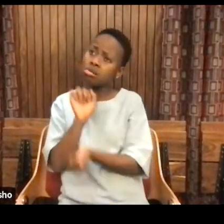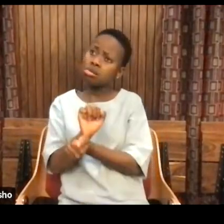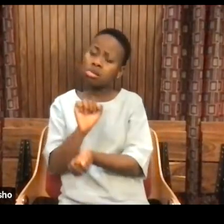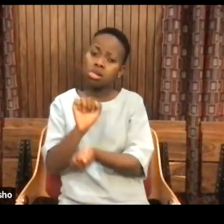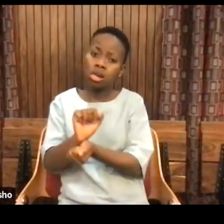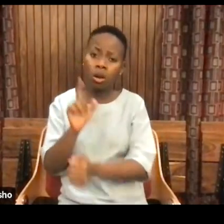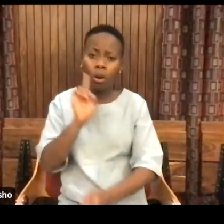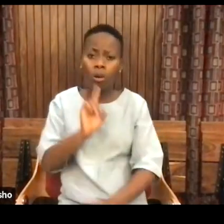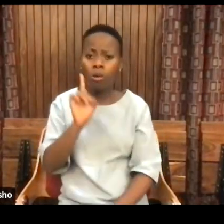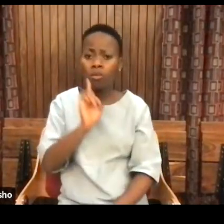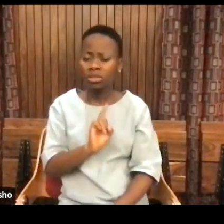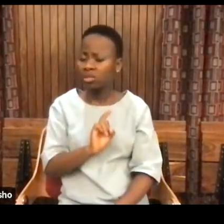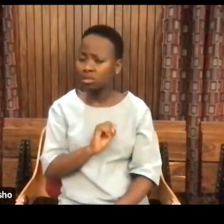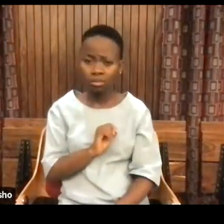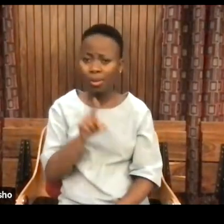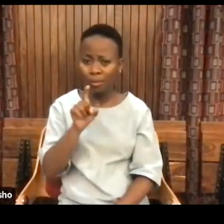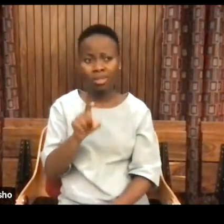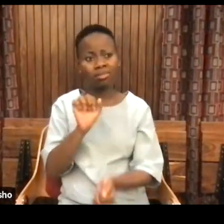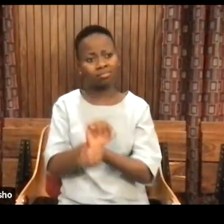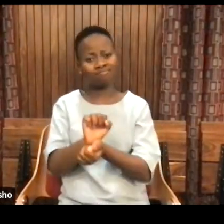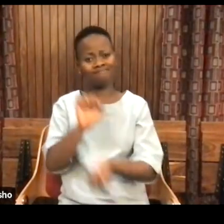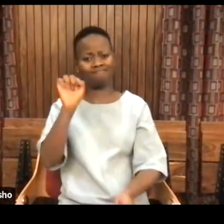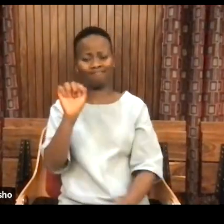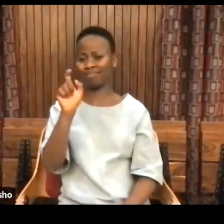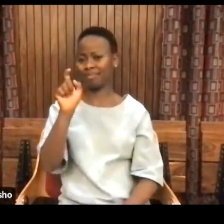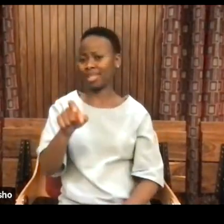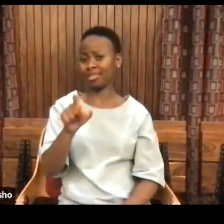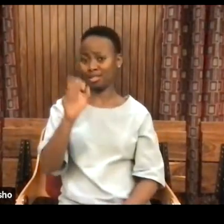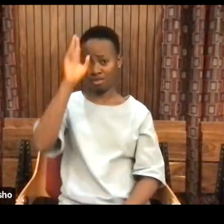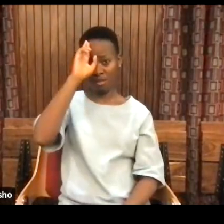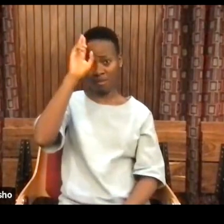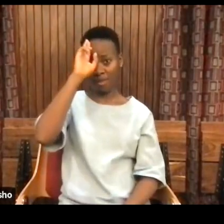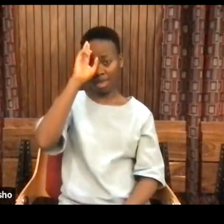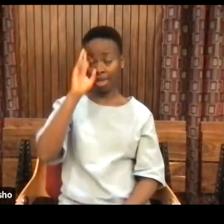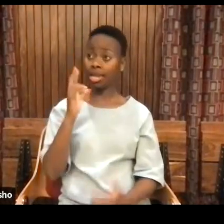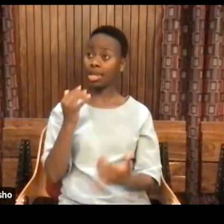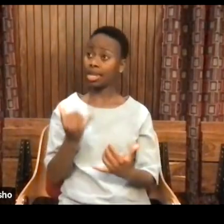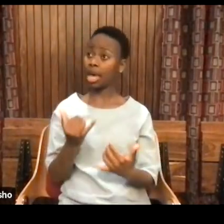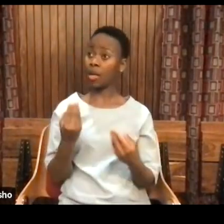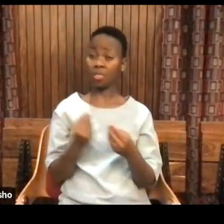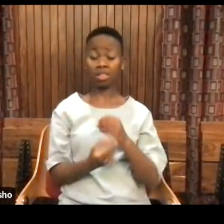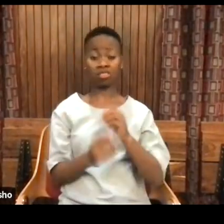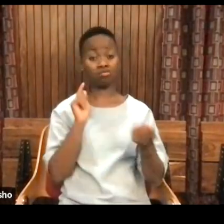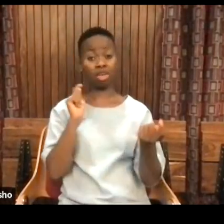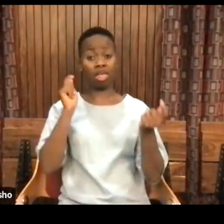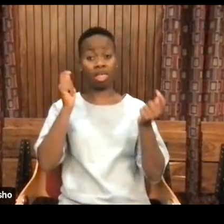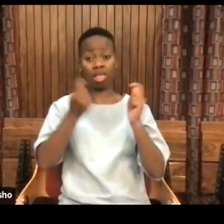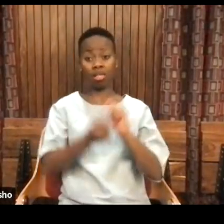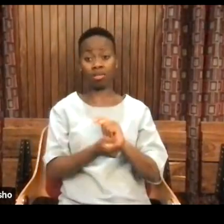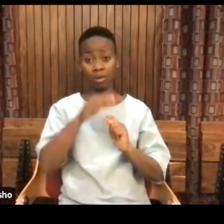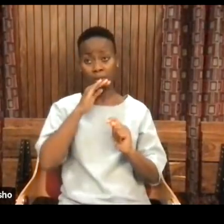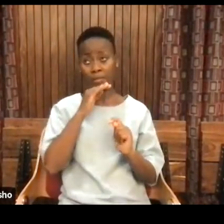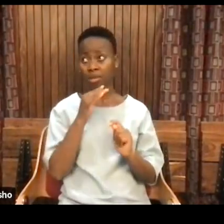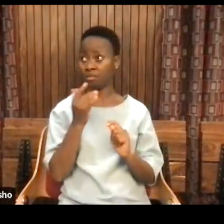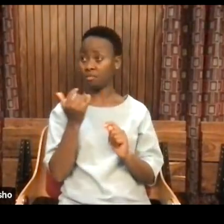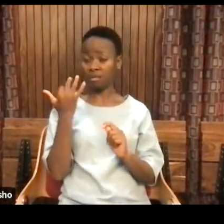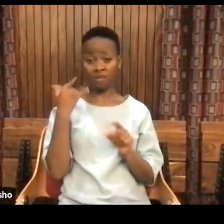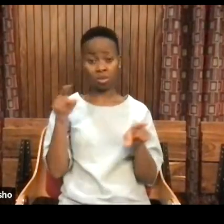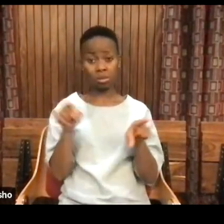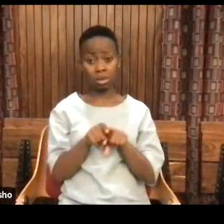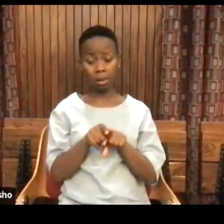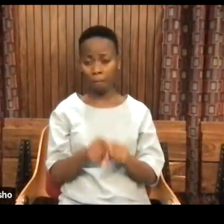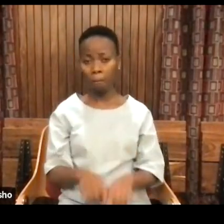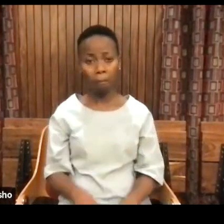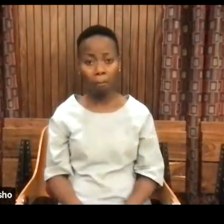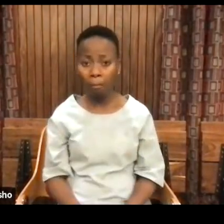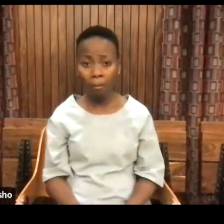the presuppositions that the way things are, is the way things had to be. You see, I mean, even